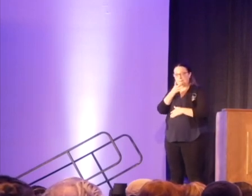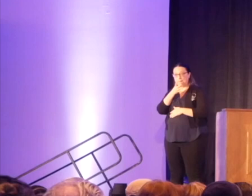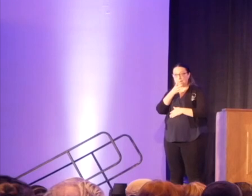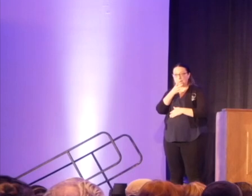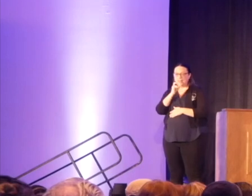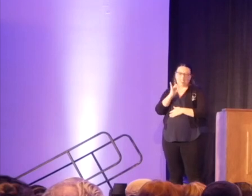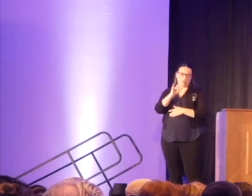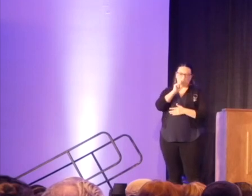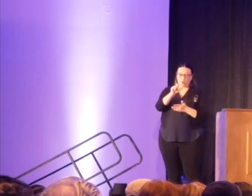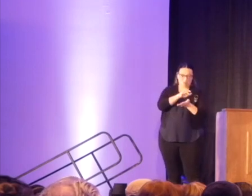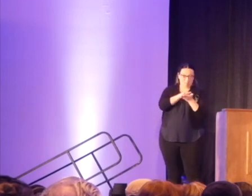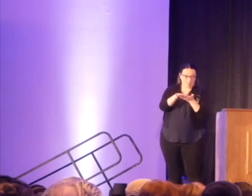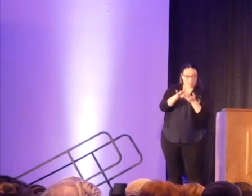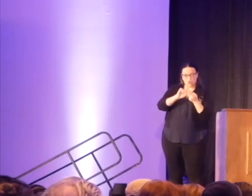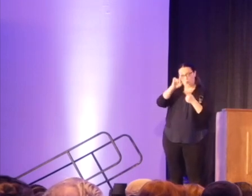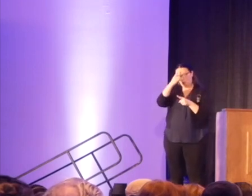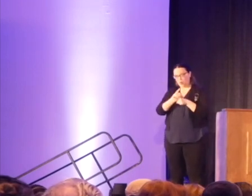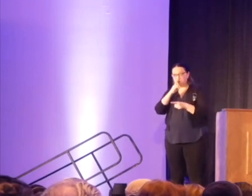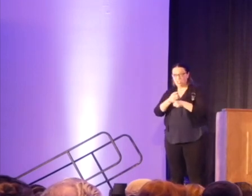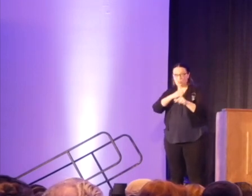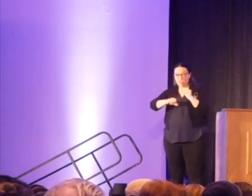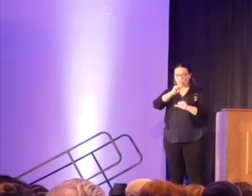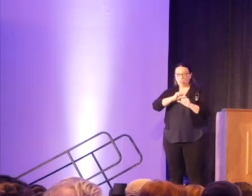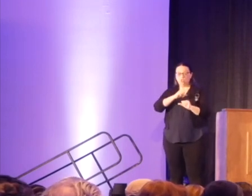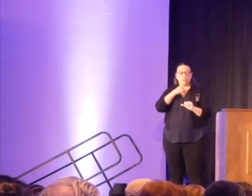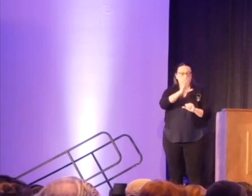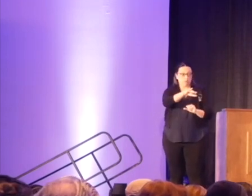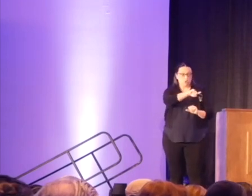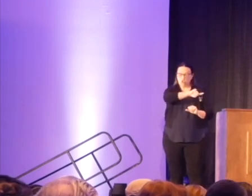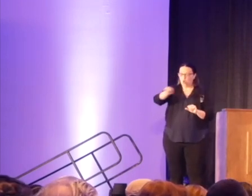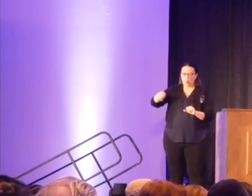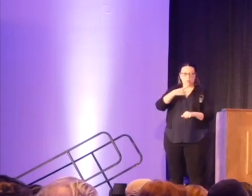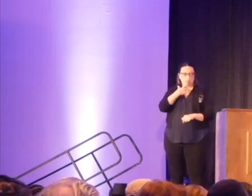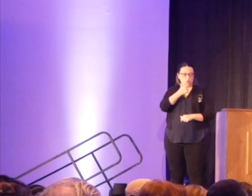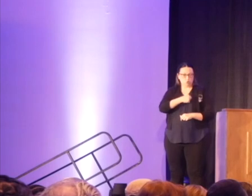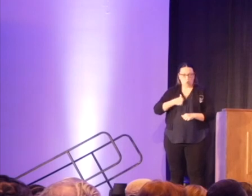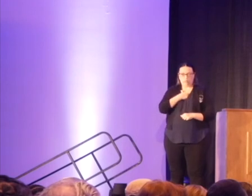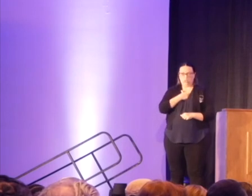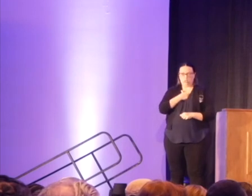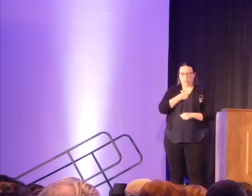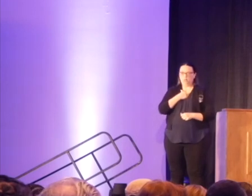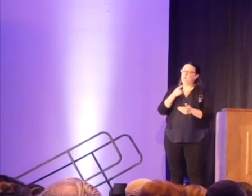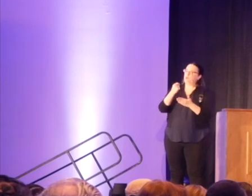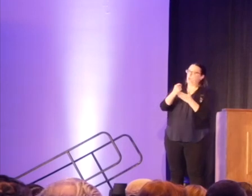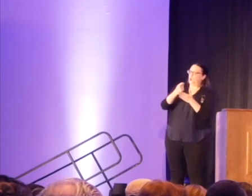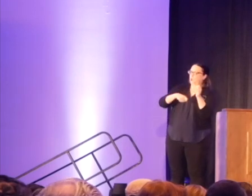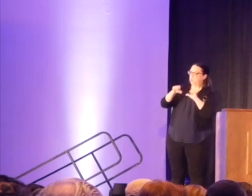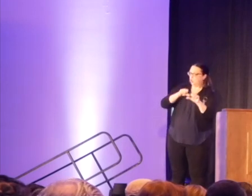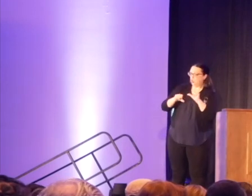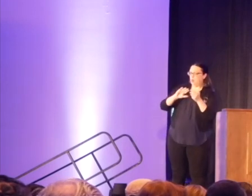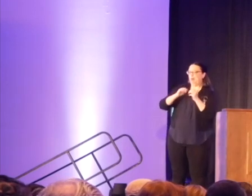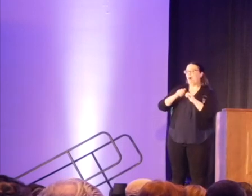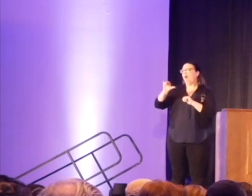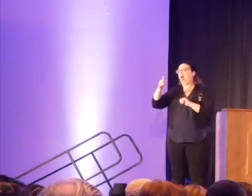not very nice to one of the brothers or sisters, she would make us apologize, and we treated each other in a way that I see